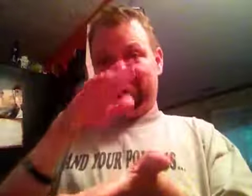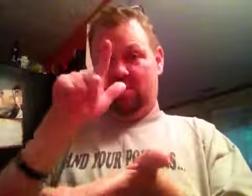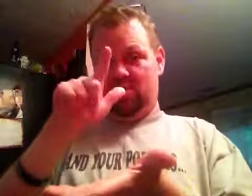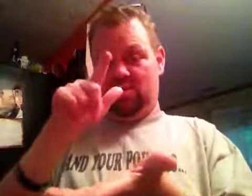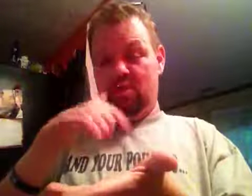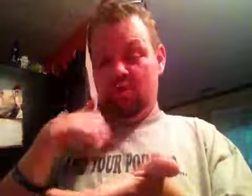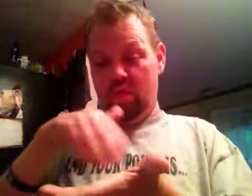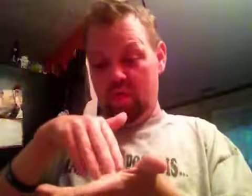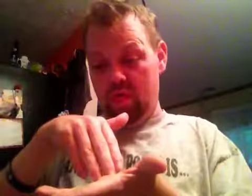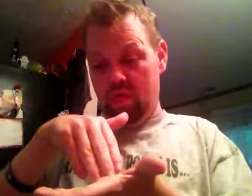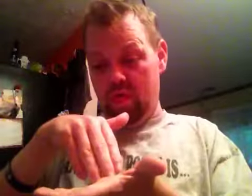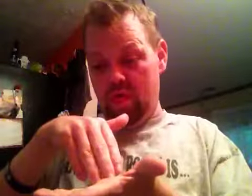side.